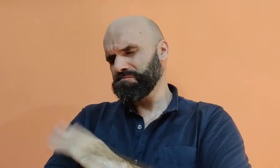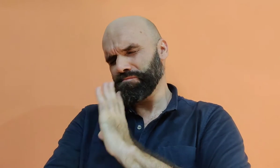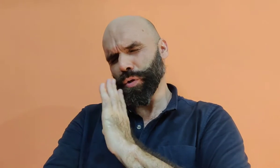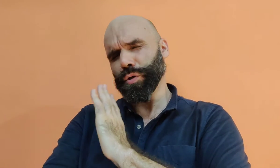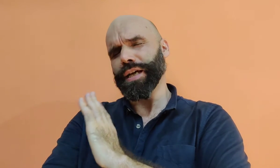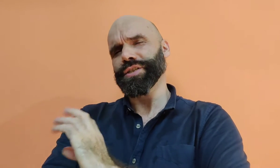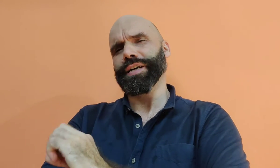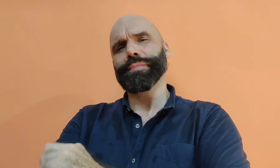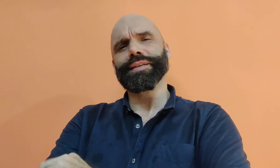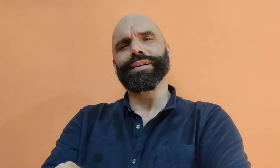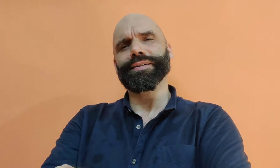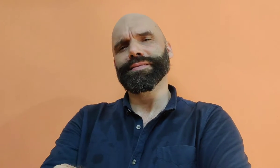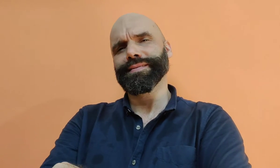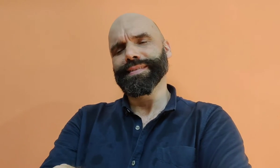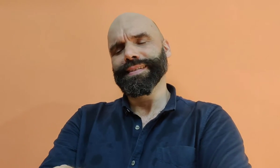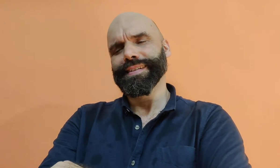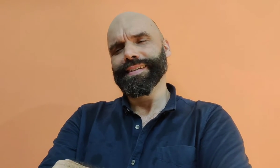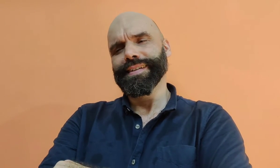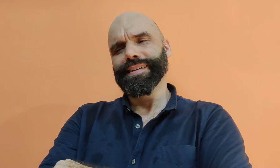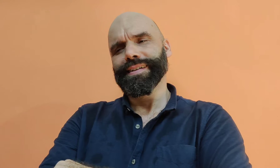He was very good. He very good.